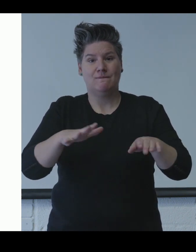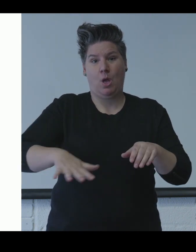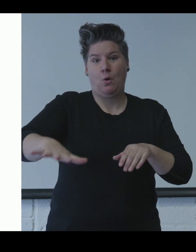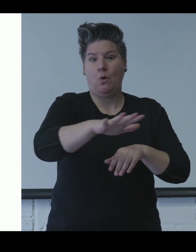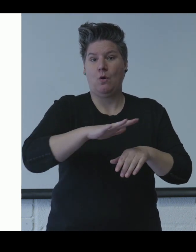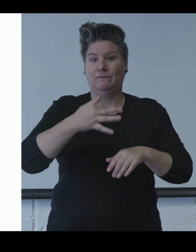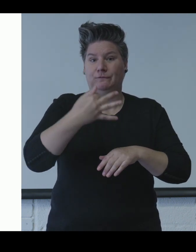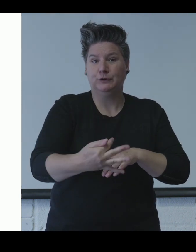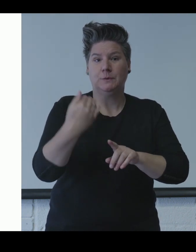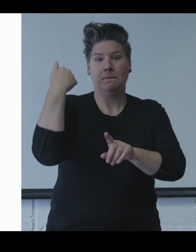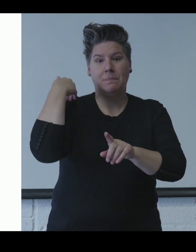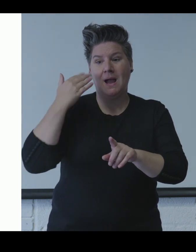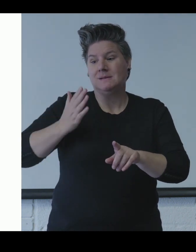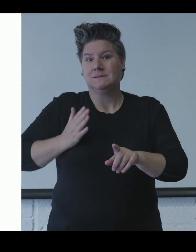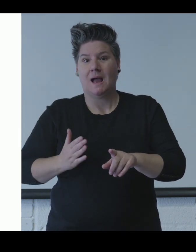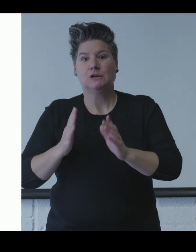church.